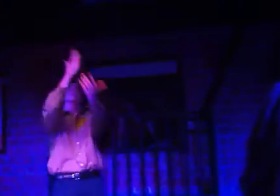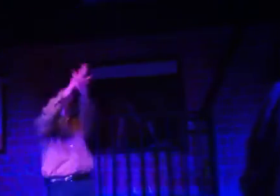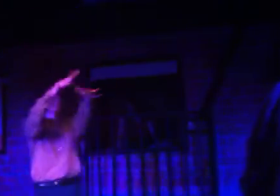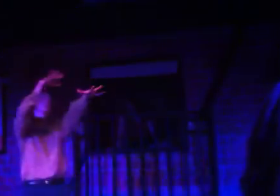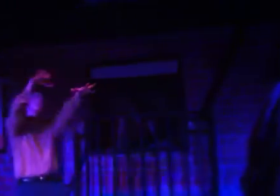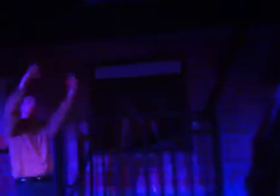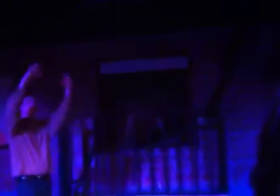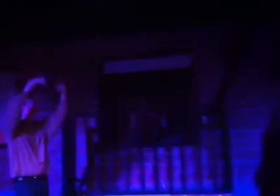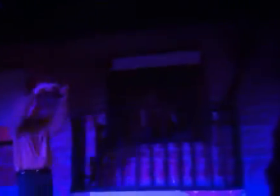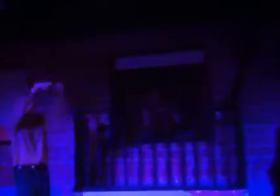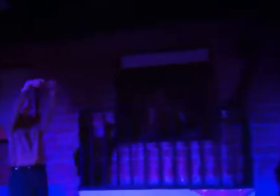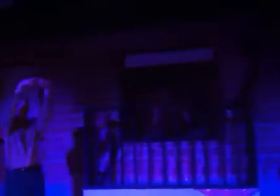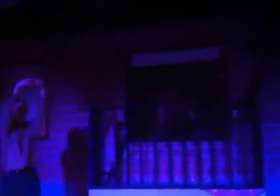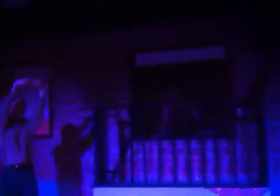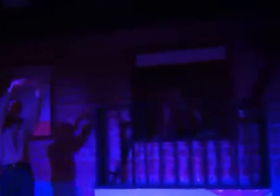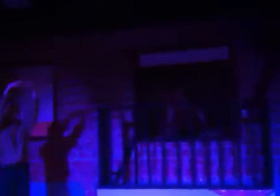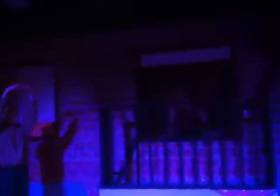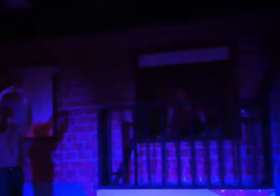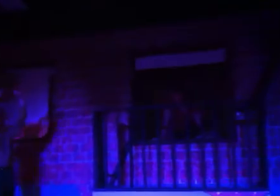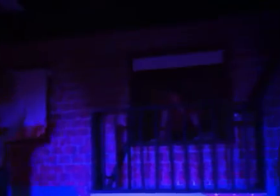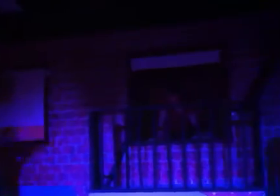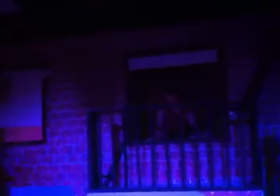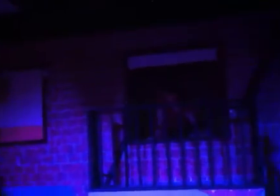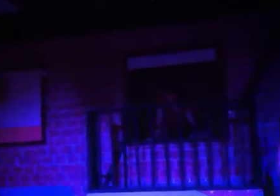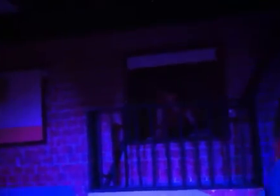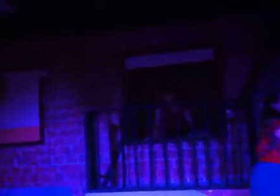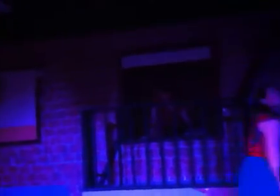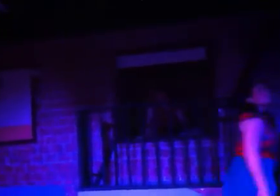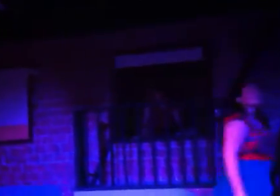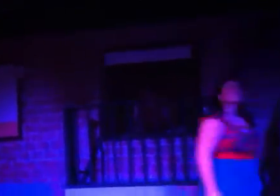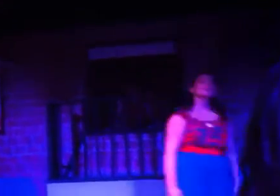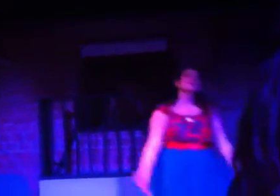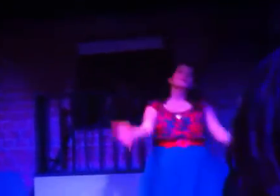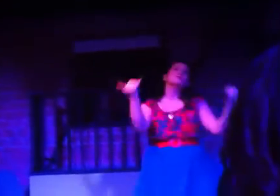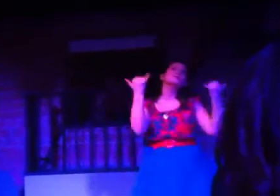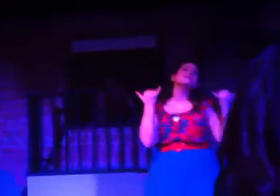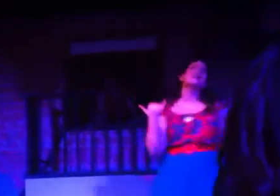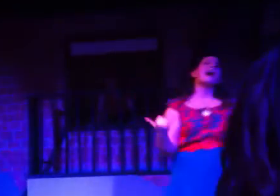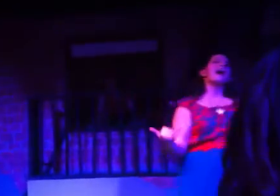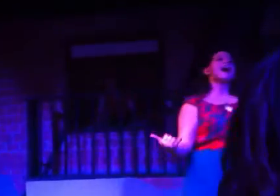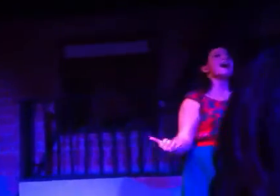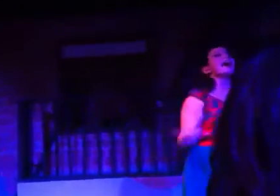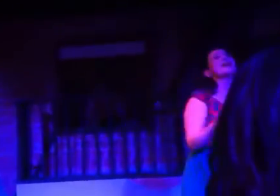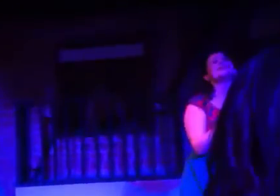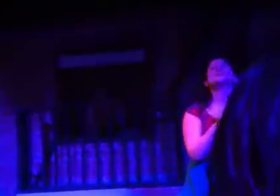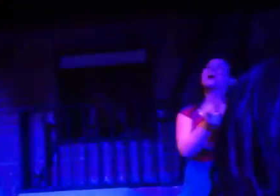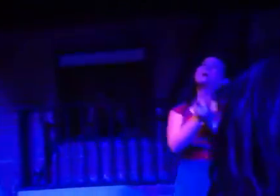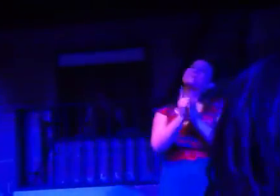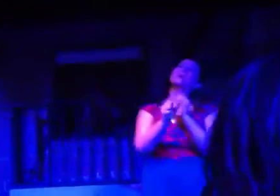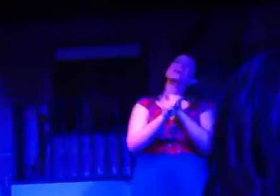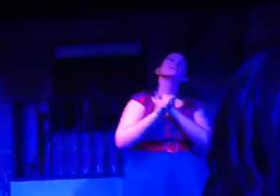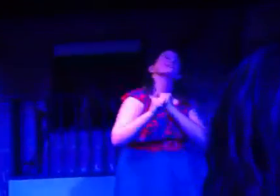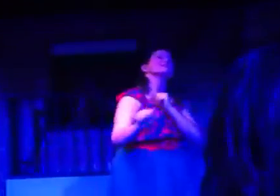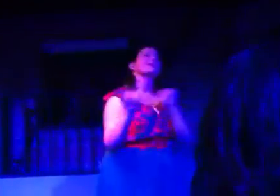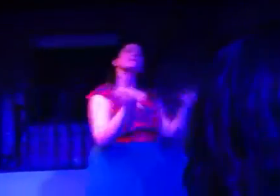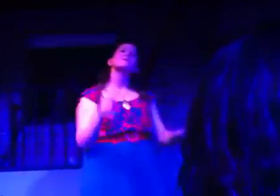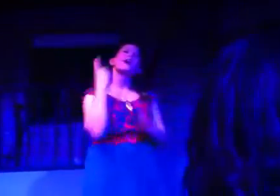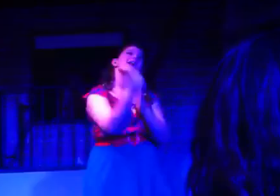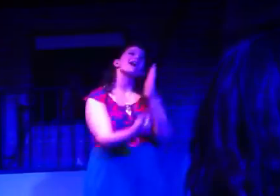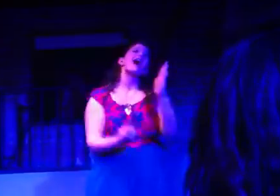will stop where they are Tonight, tonight, I'll my